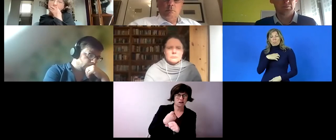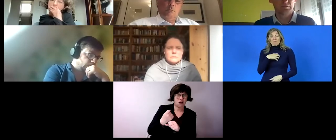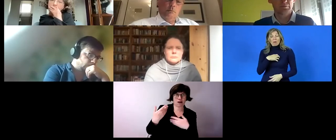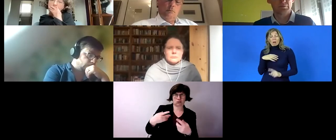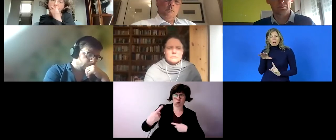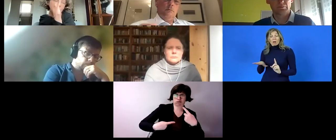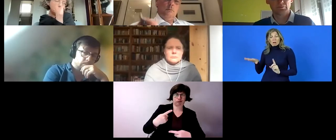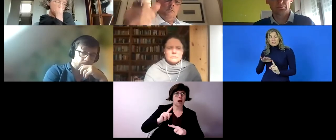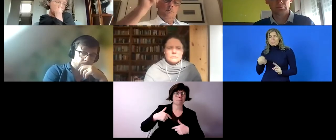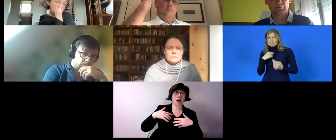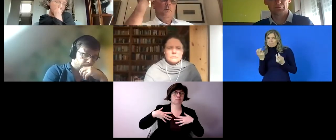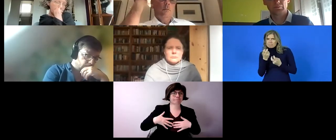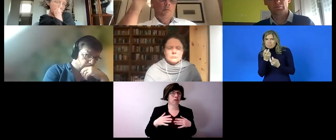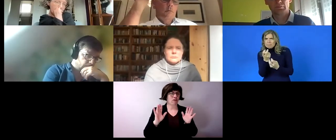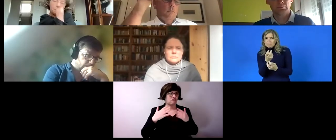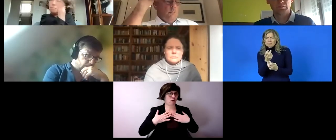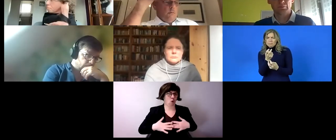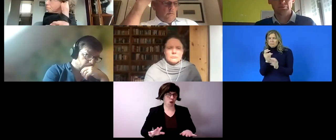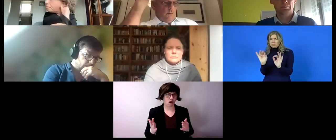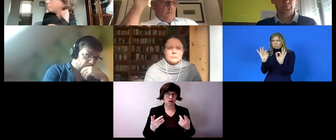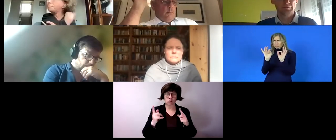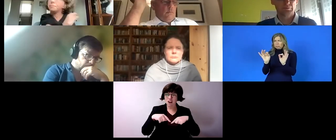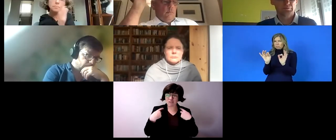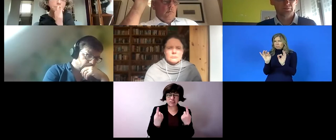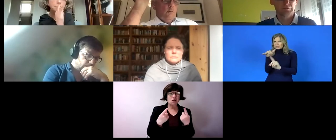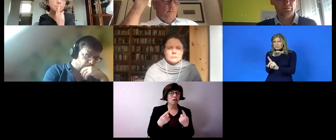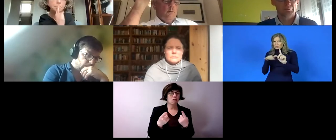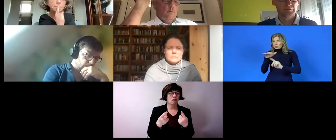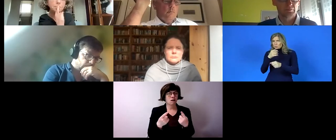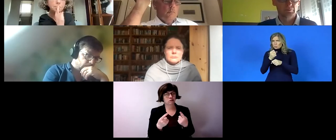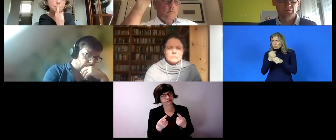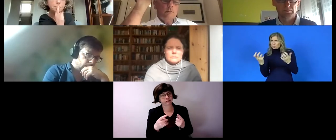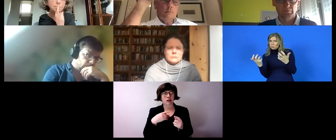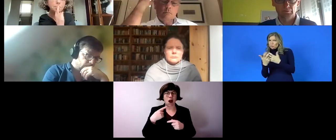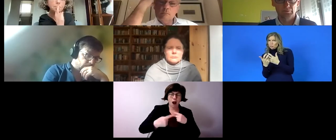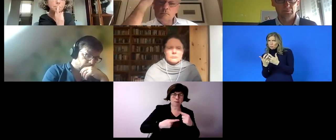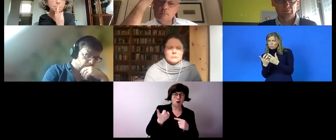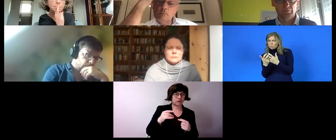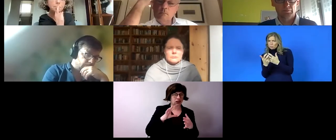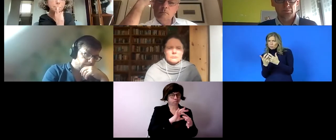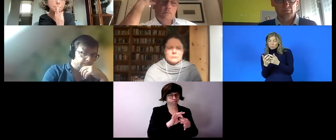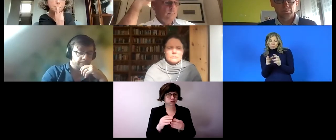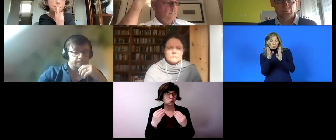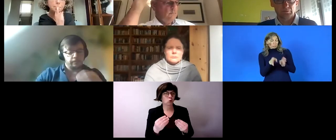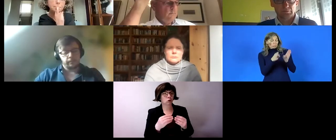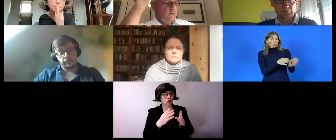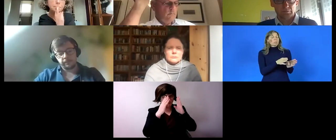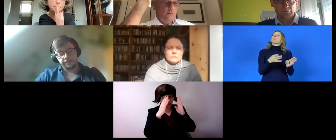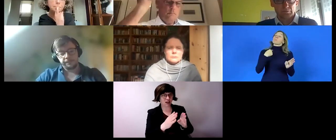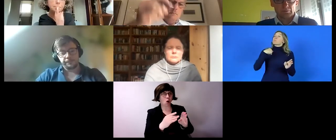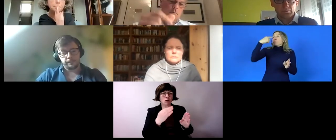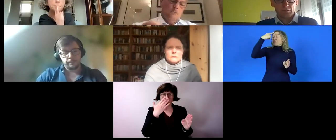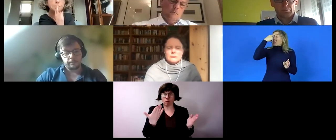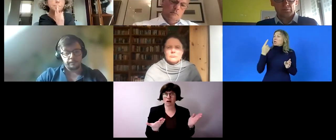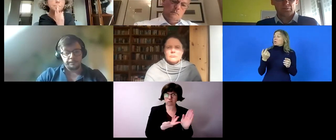to find tailor-made solutions for everyone uh quite successfully i would